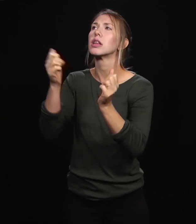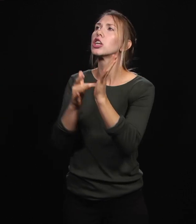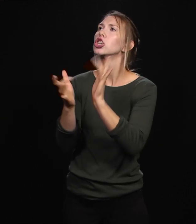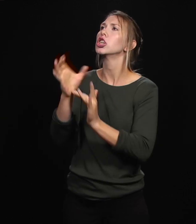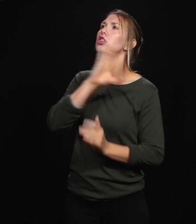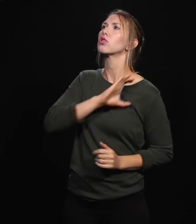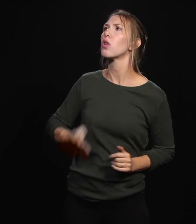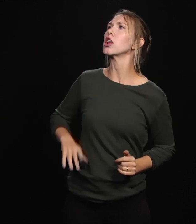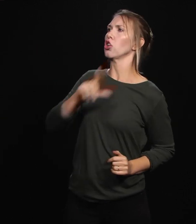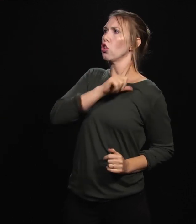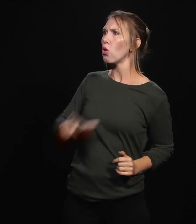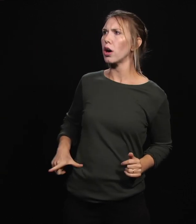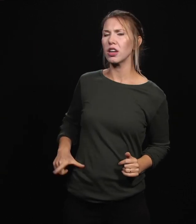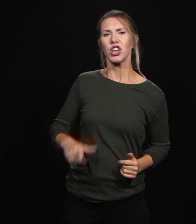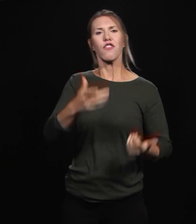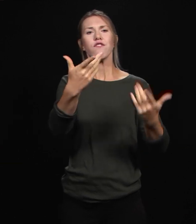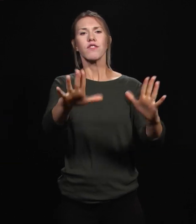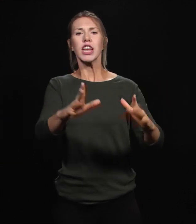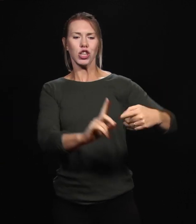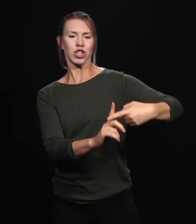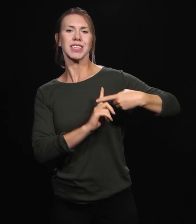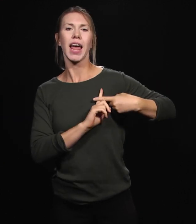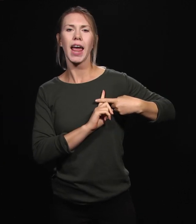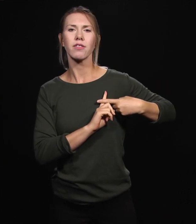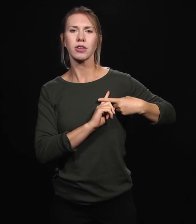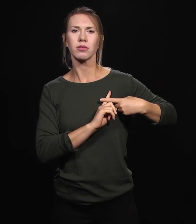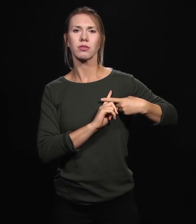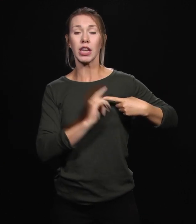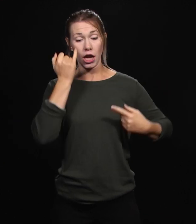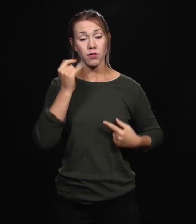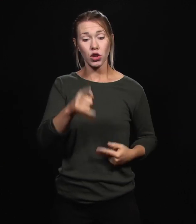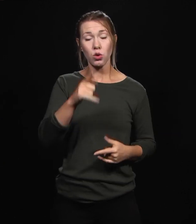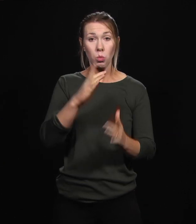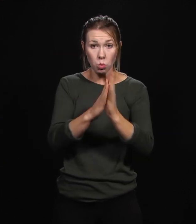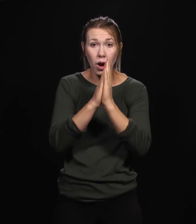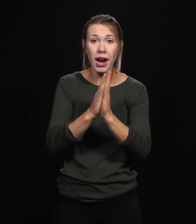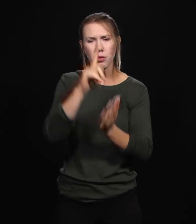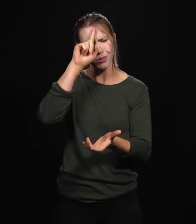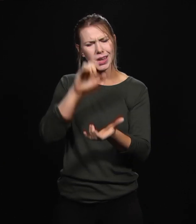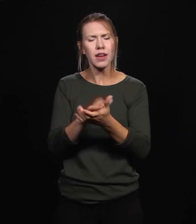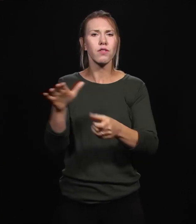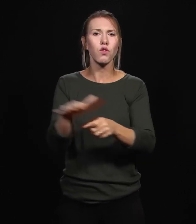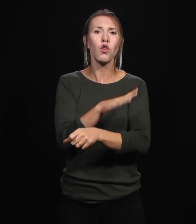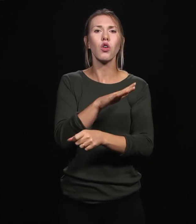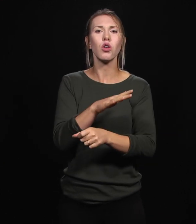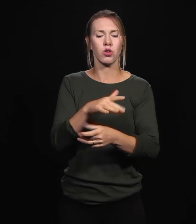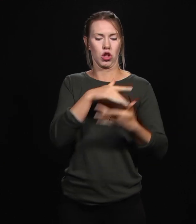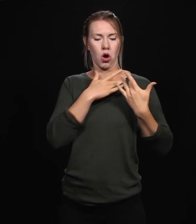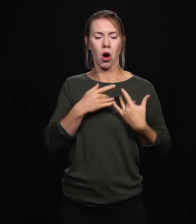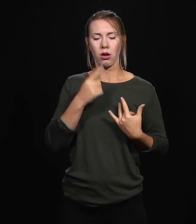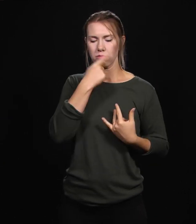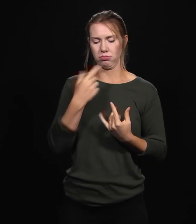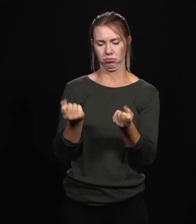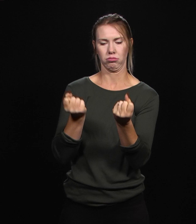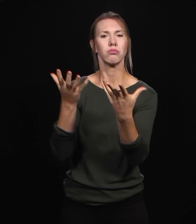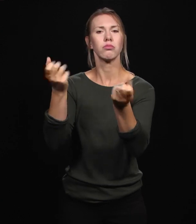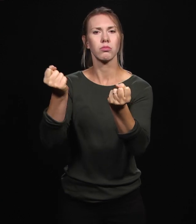saved. Beloved, if you prayed that prayer and believed it in your heart, if you prayed that prayer, confessed it with your mouth, you have received the gift of salvation.